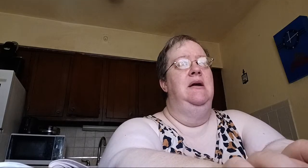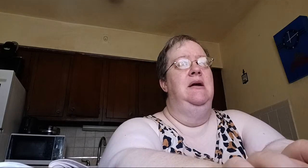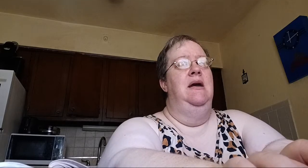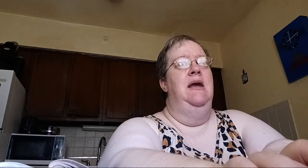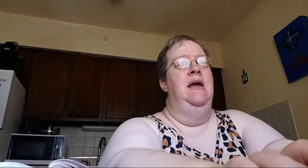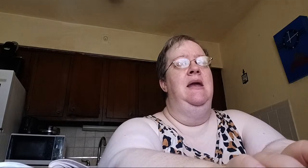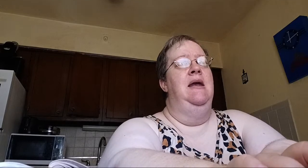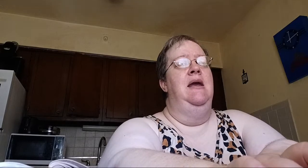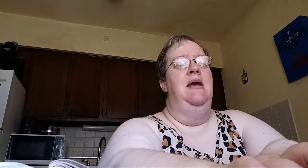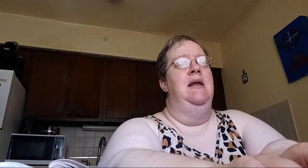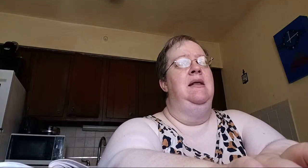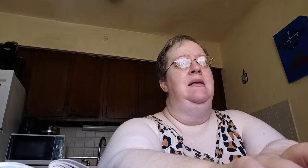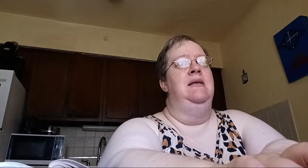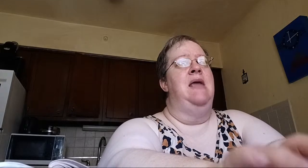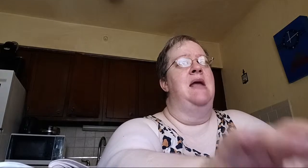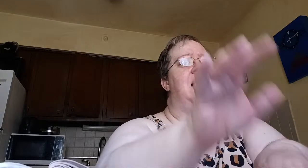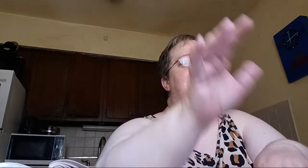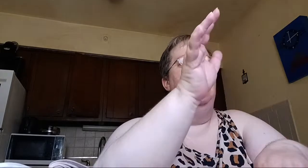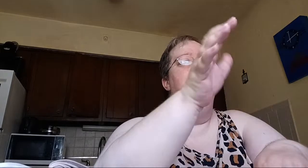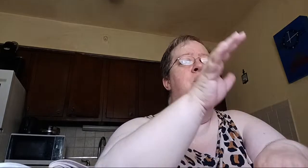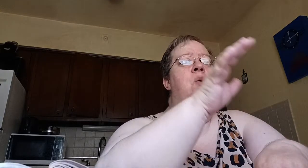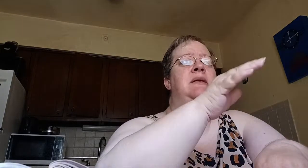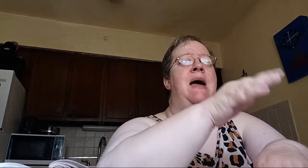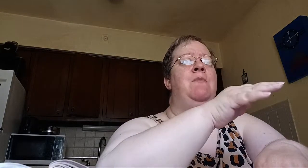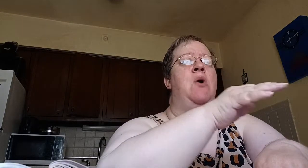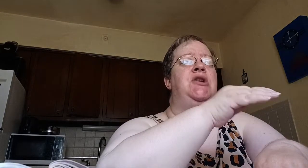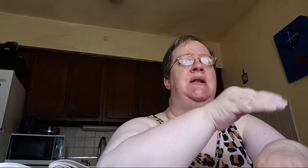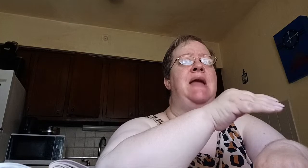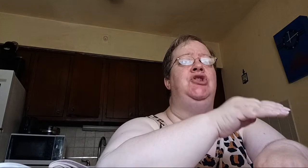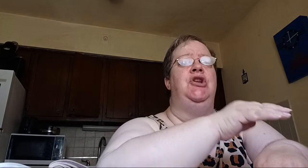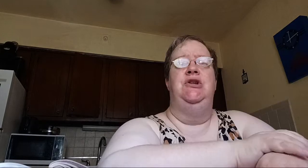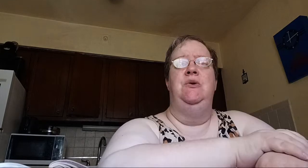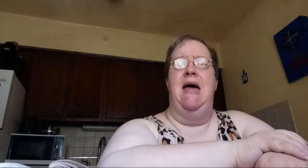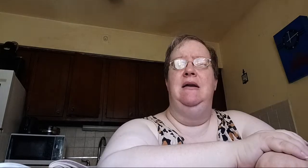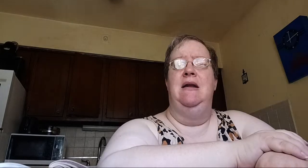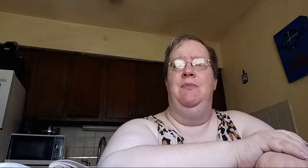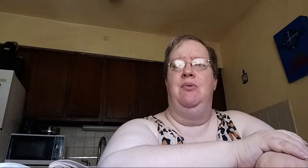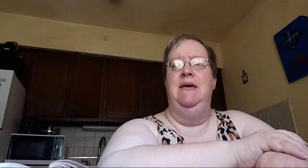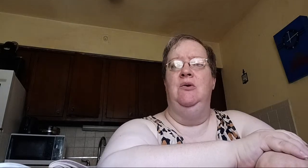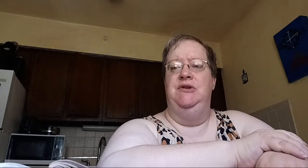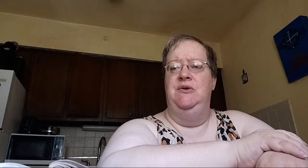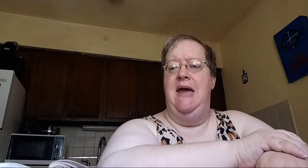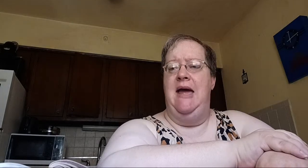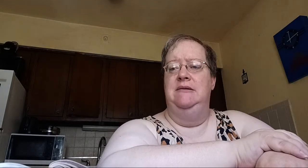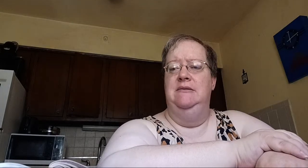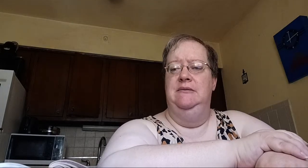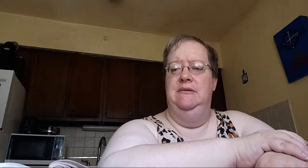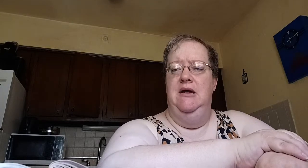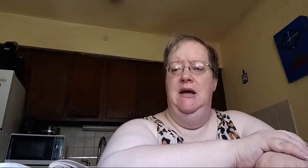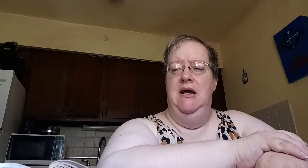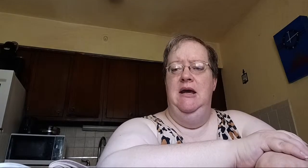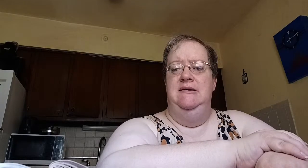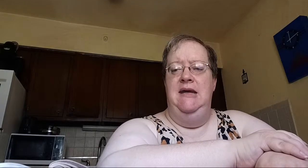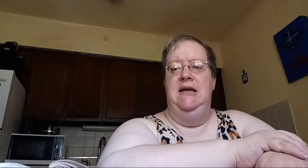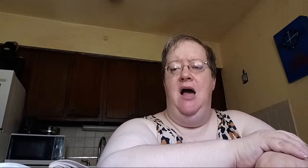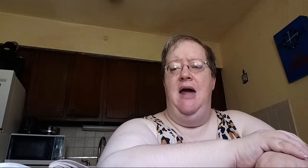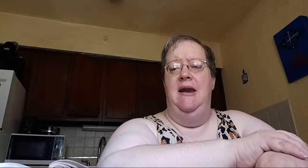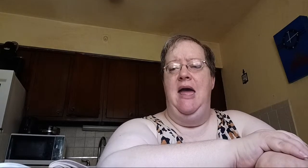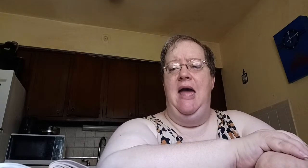it, that, that's so important. That margin allows you to do that. And I pray that you'll do that. Seek God out